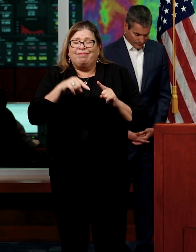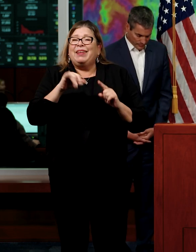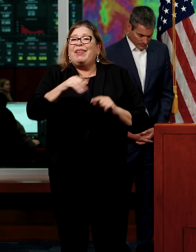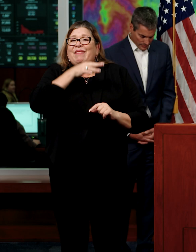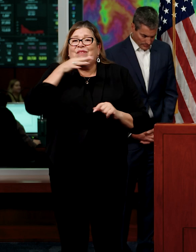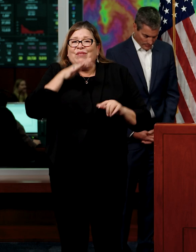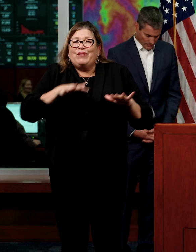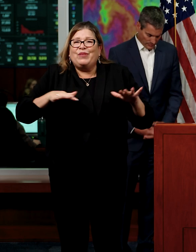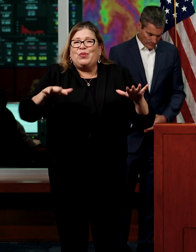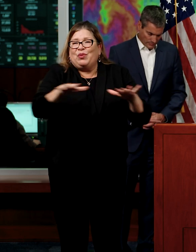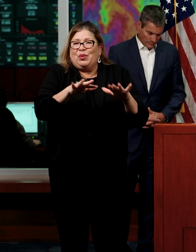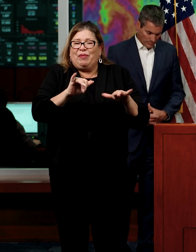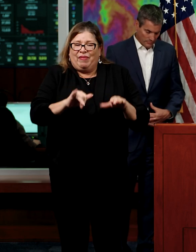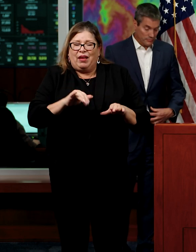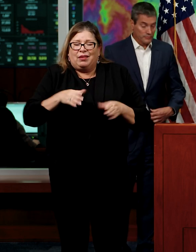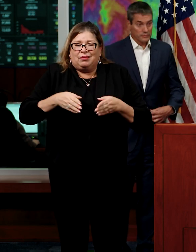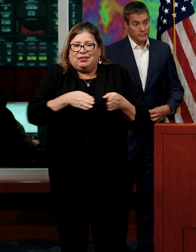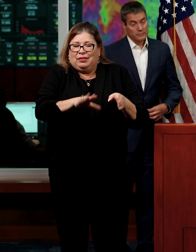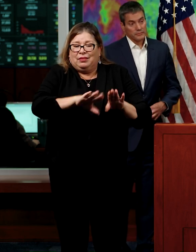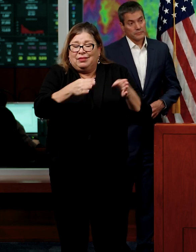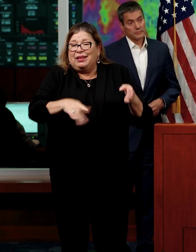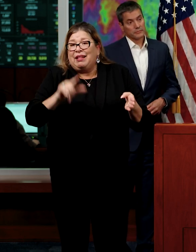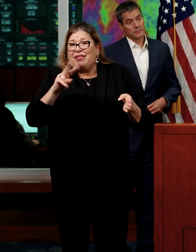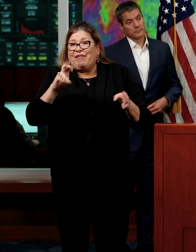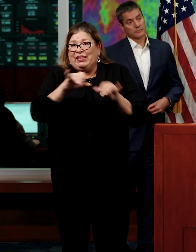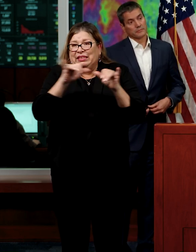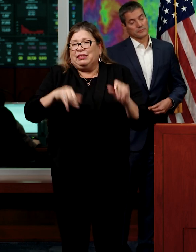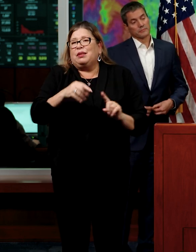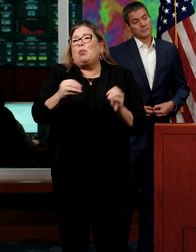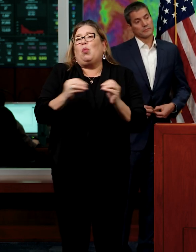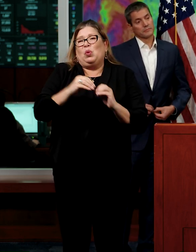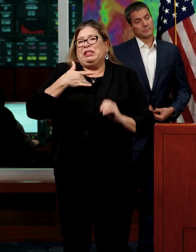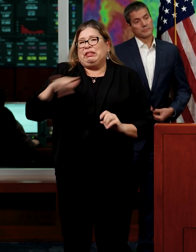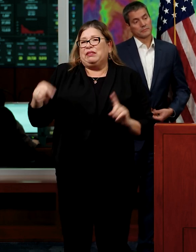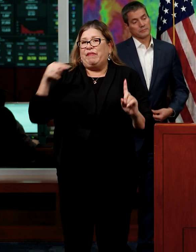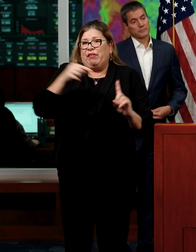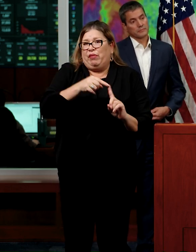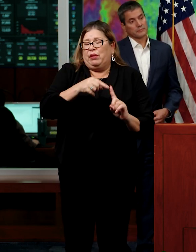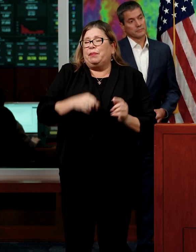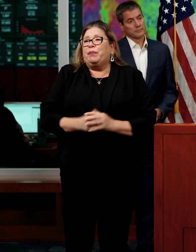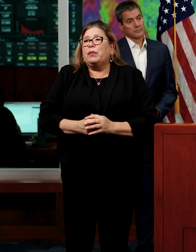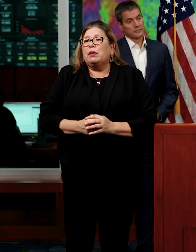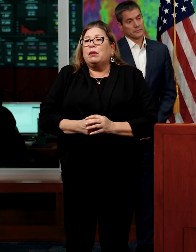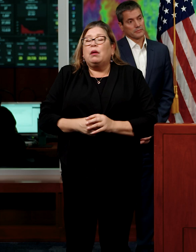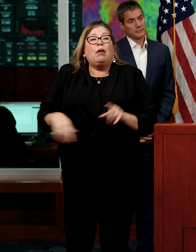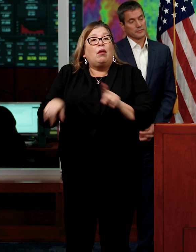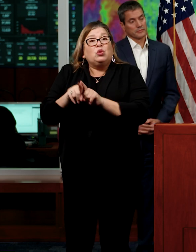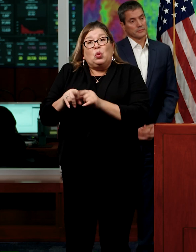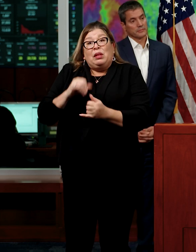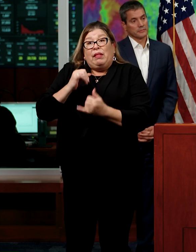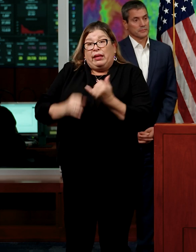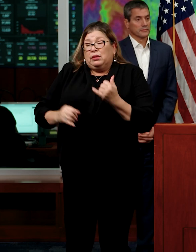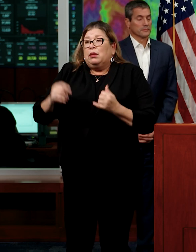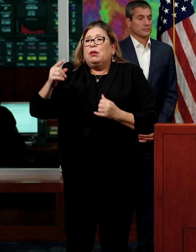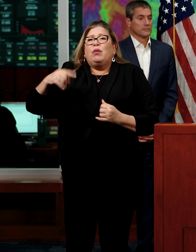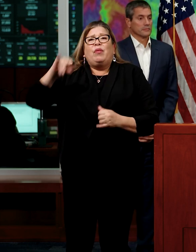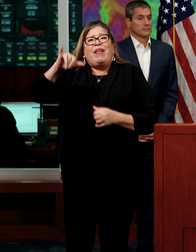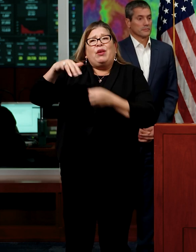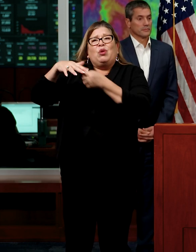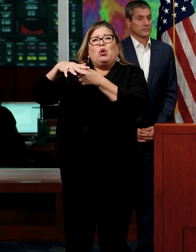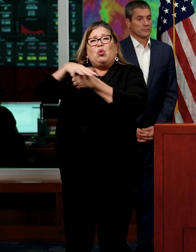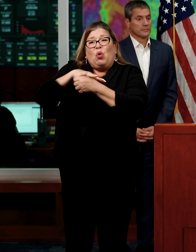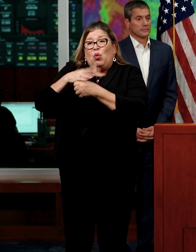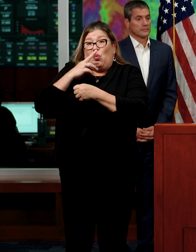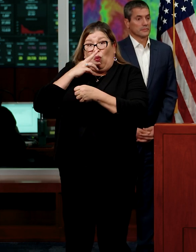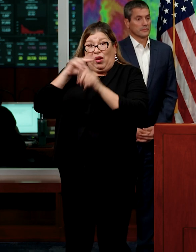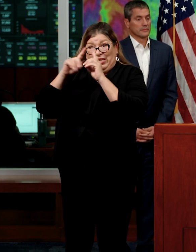that is probably the most vulnerable. And lastly, I want to reiterate that those local reclamation districts